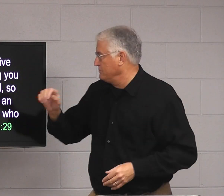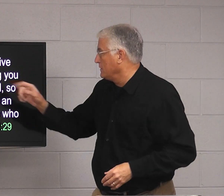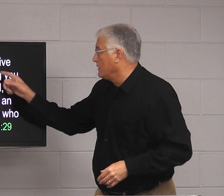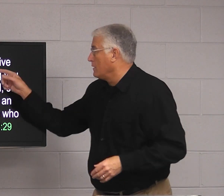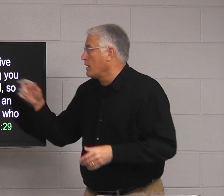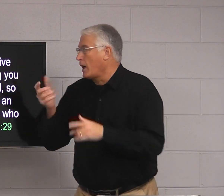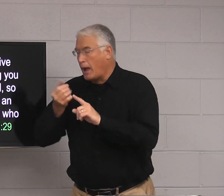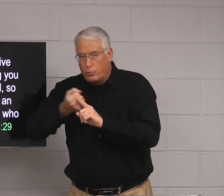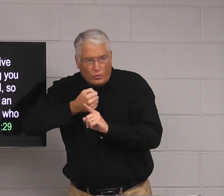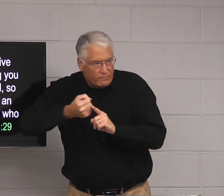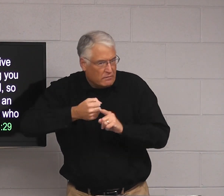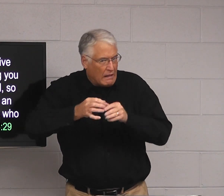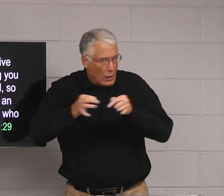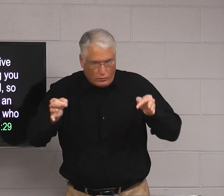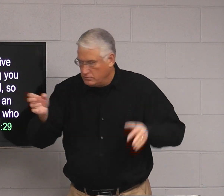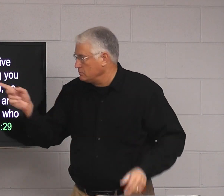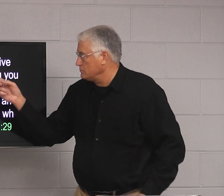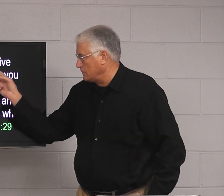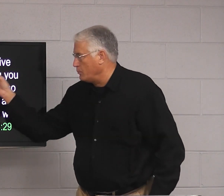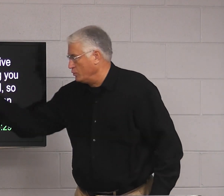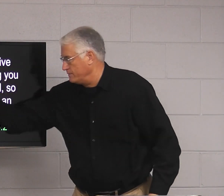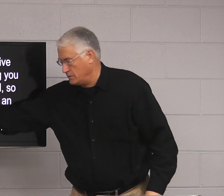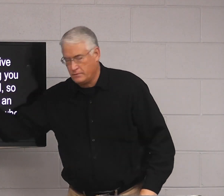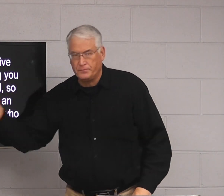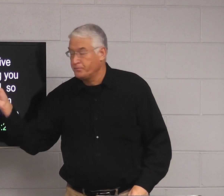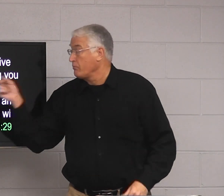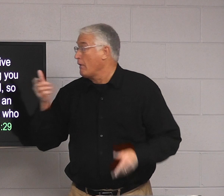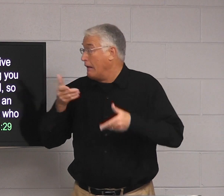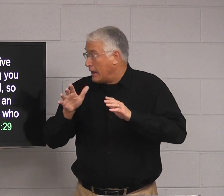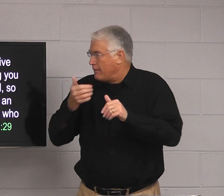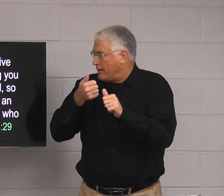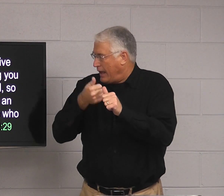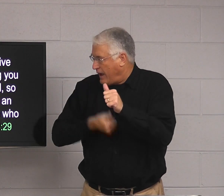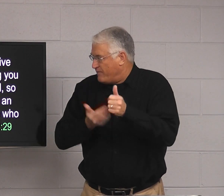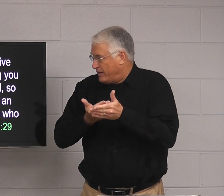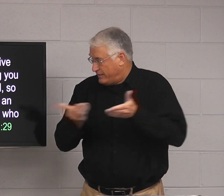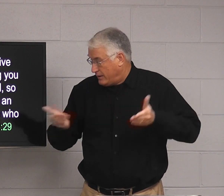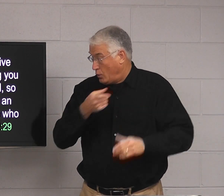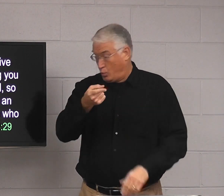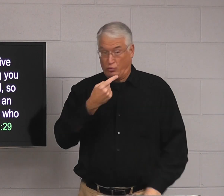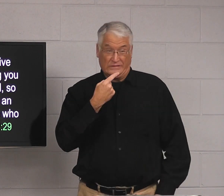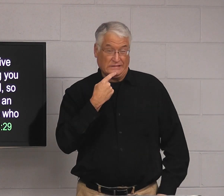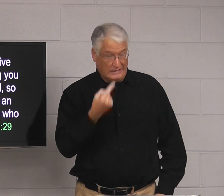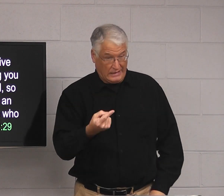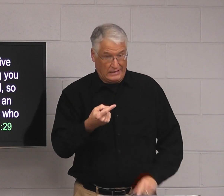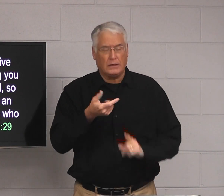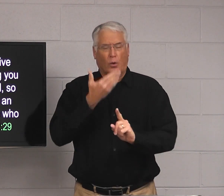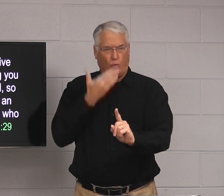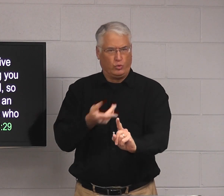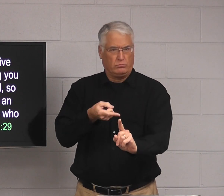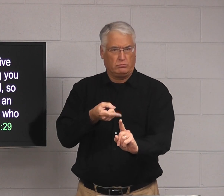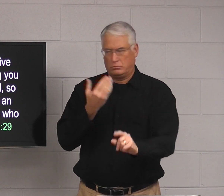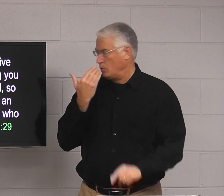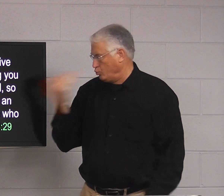A dirty language. filthy. Or abusive language. Let everything you say be good